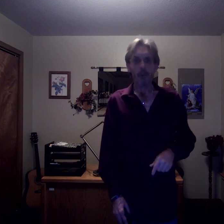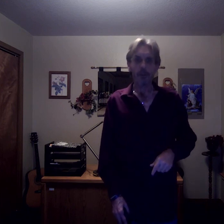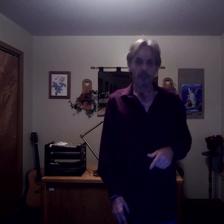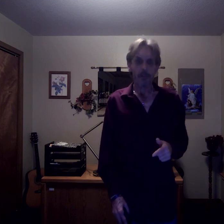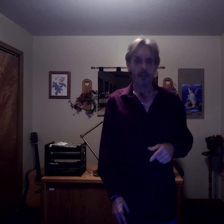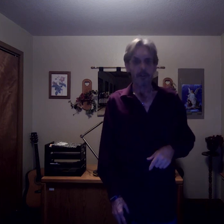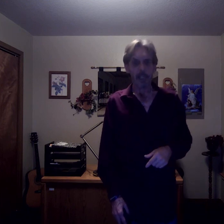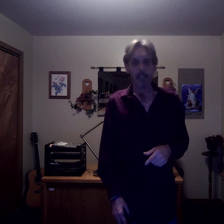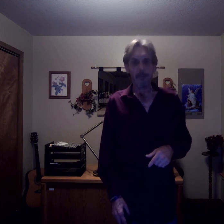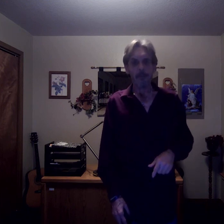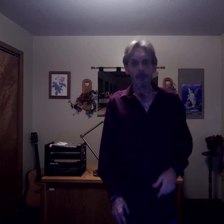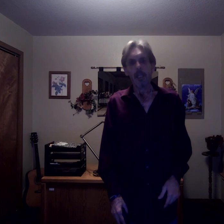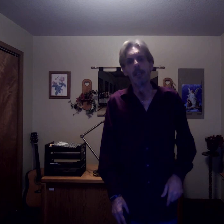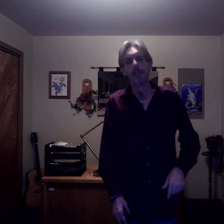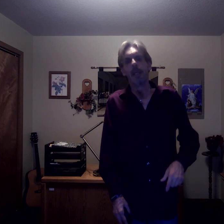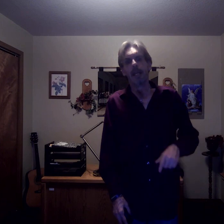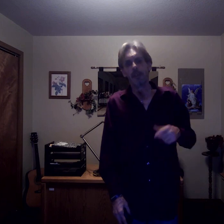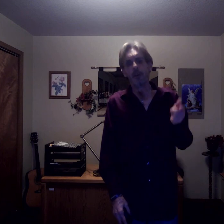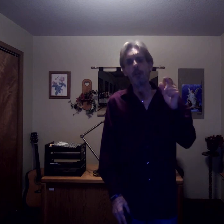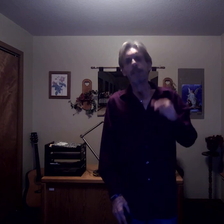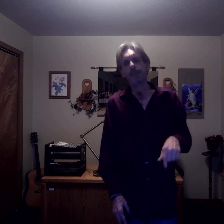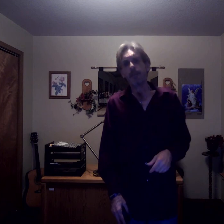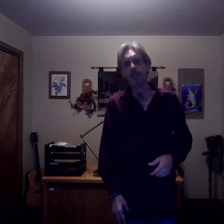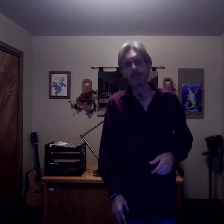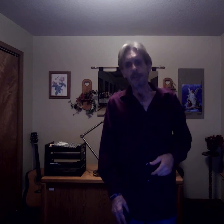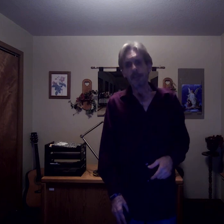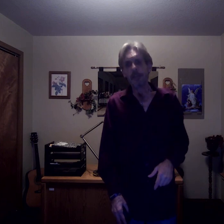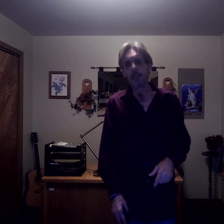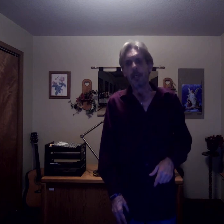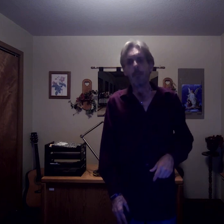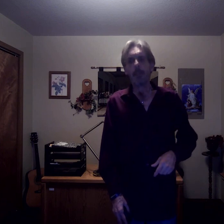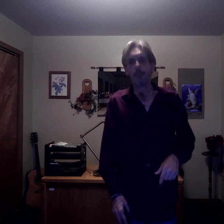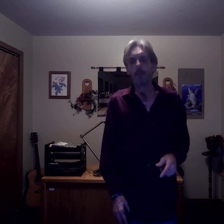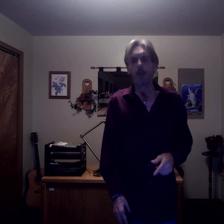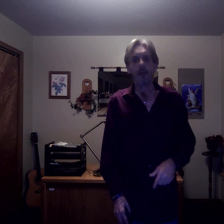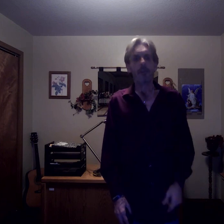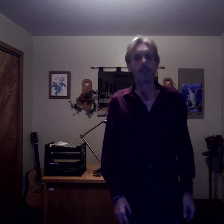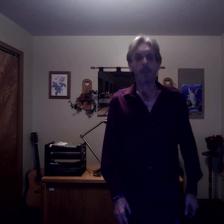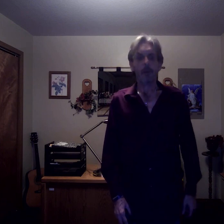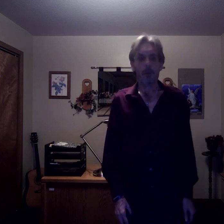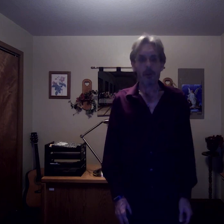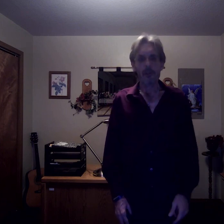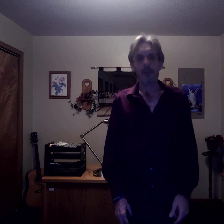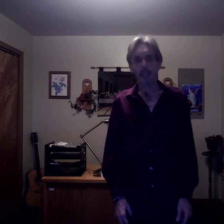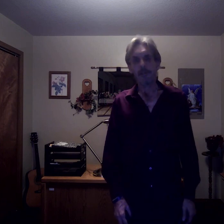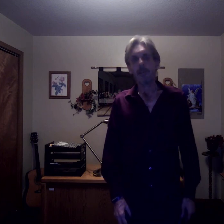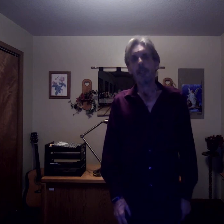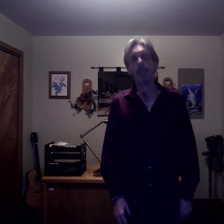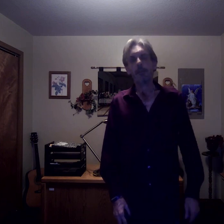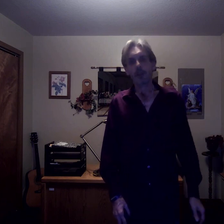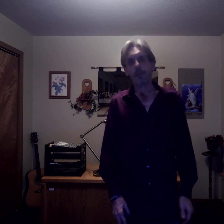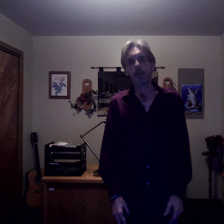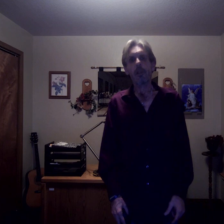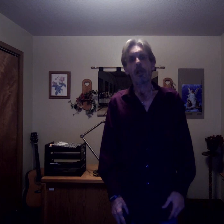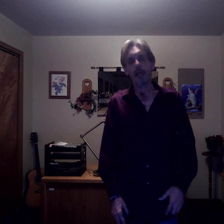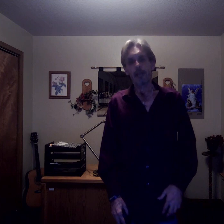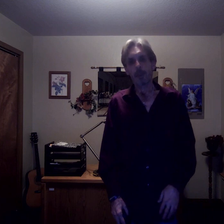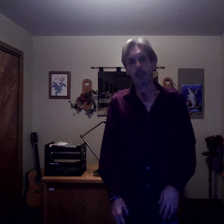systems of today. And you know, in some instances, people's losses from their personal base in general as well.